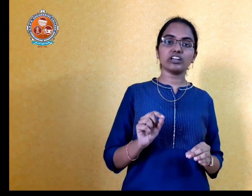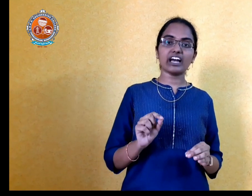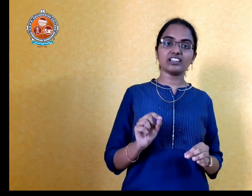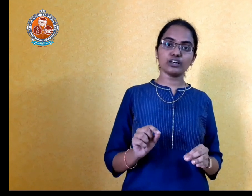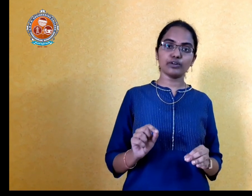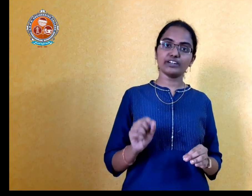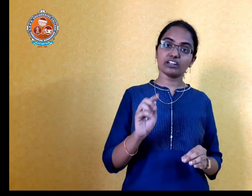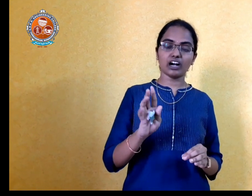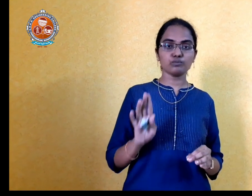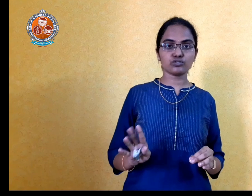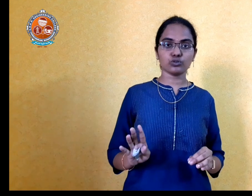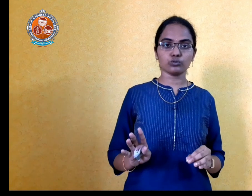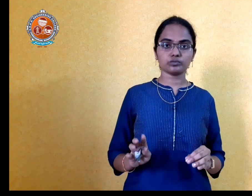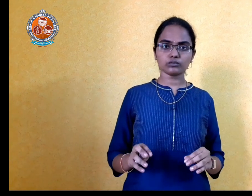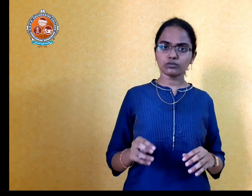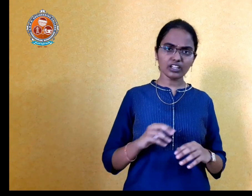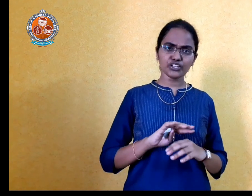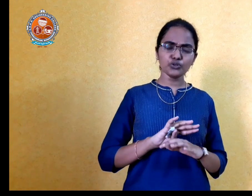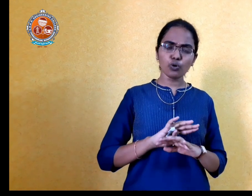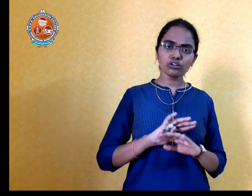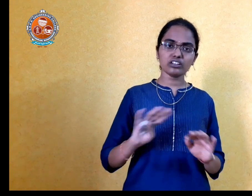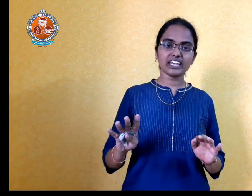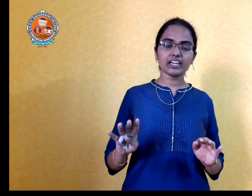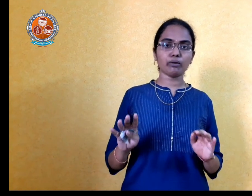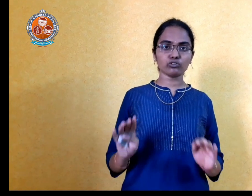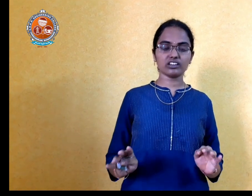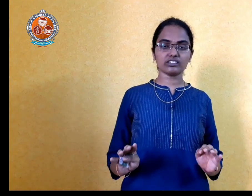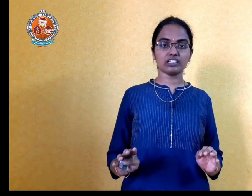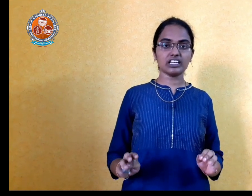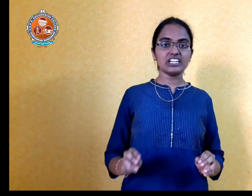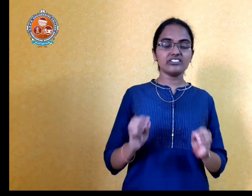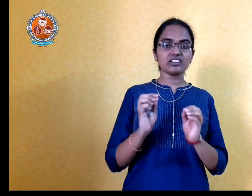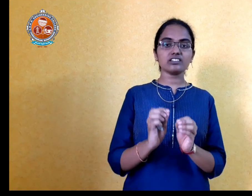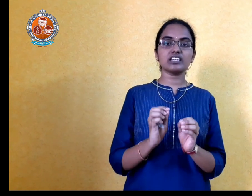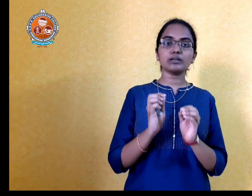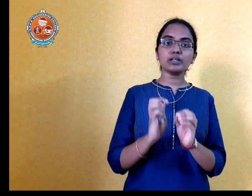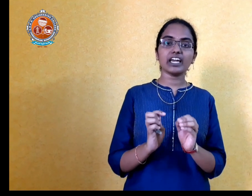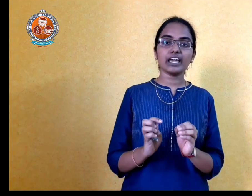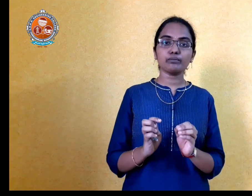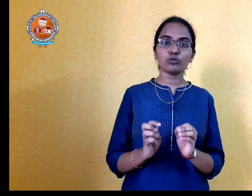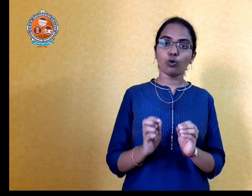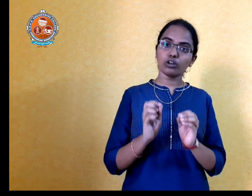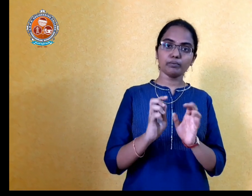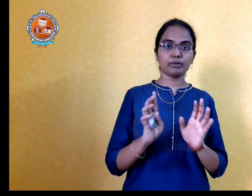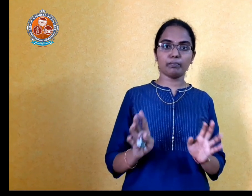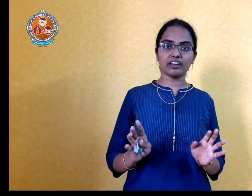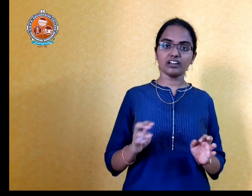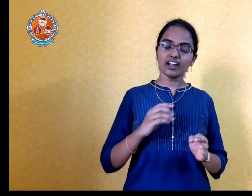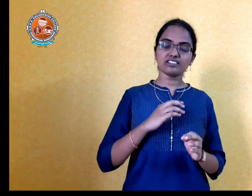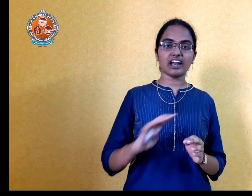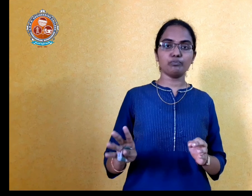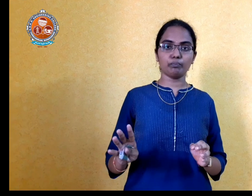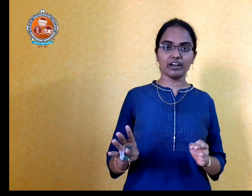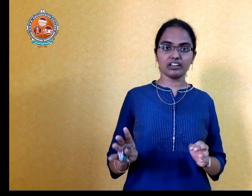the other way it will come to you. You don't think about the result. Just keep the aim in only preparing and start preparing.